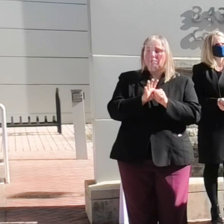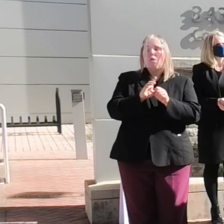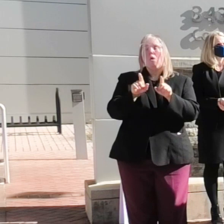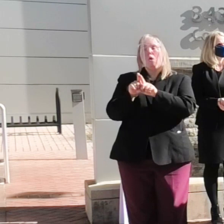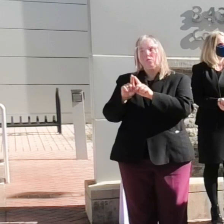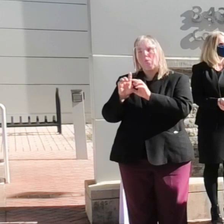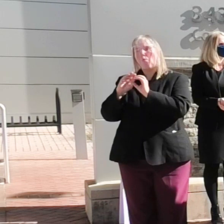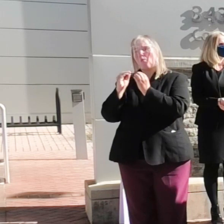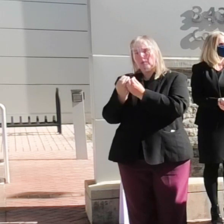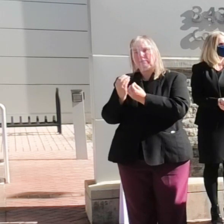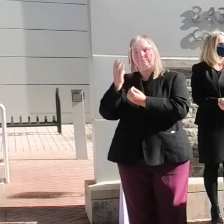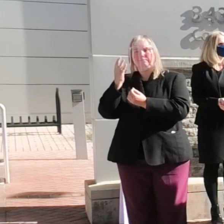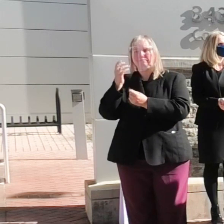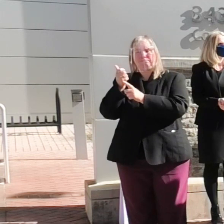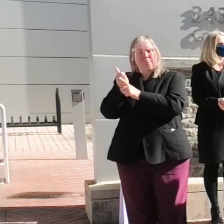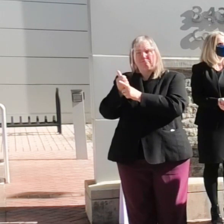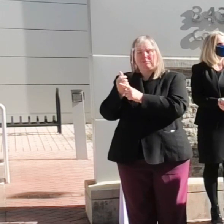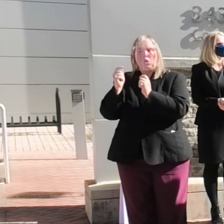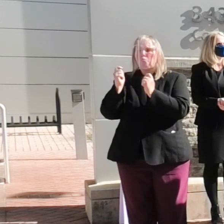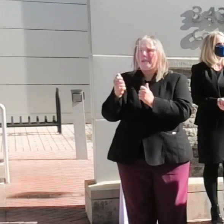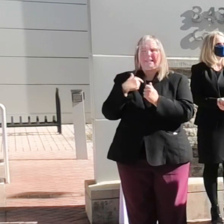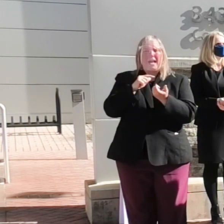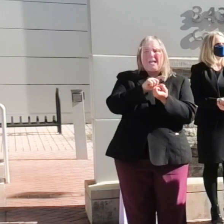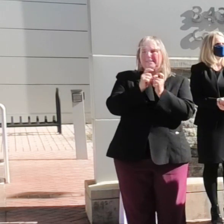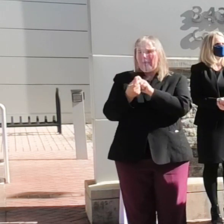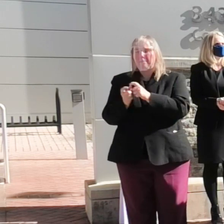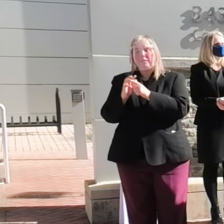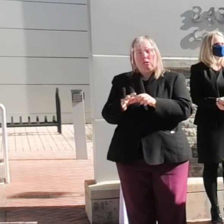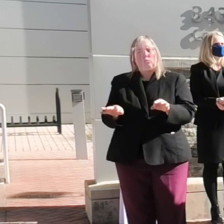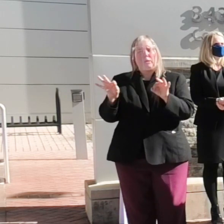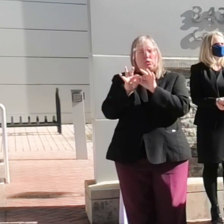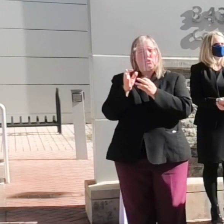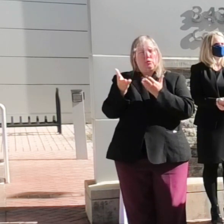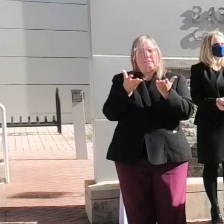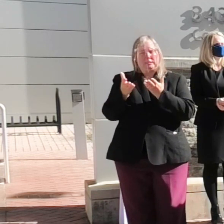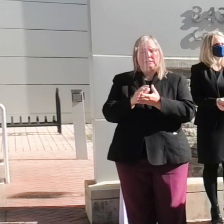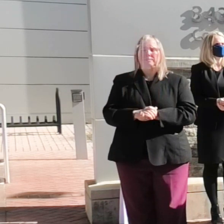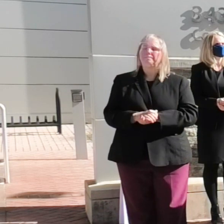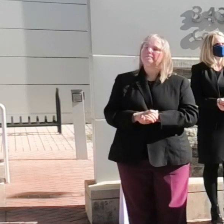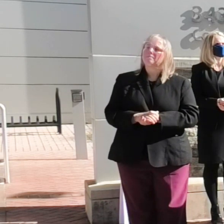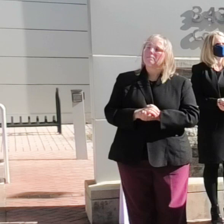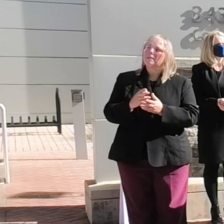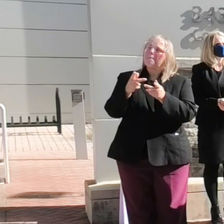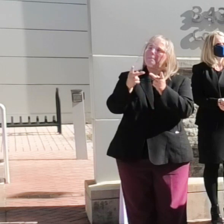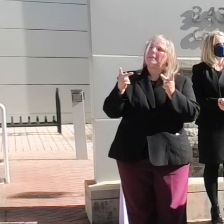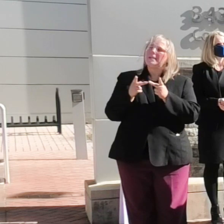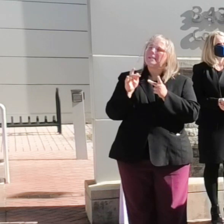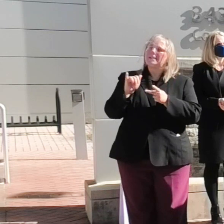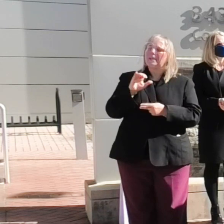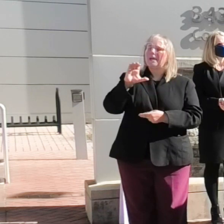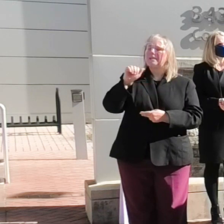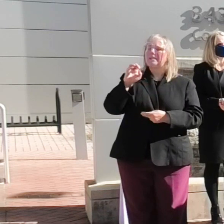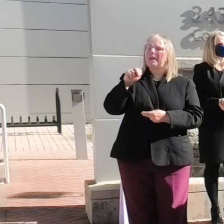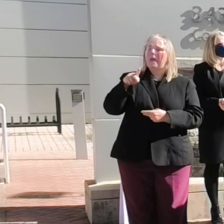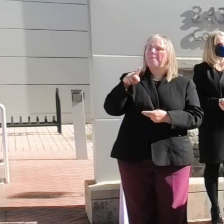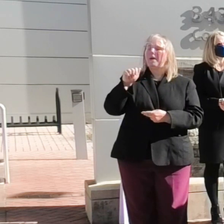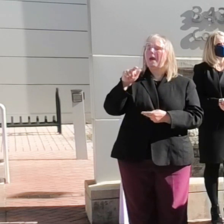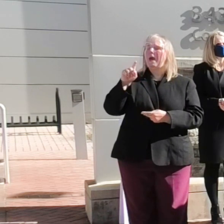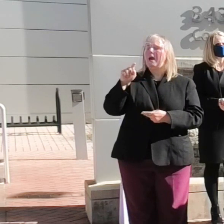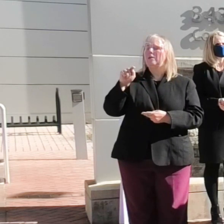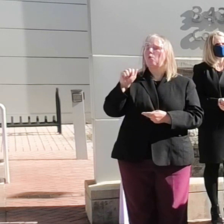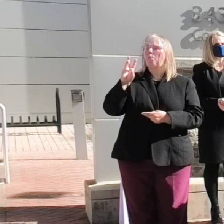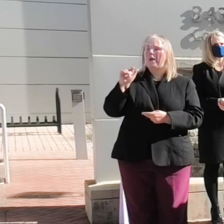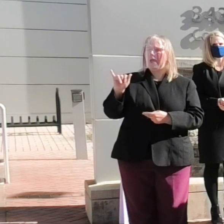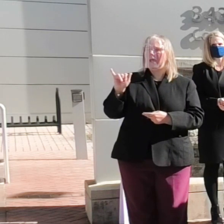that have had to quickly adapt their critical services. Places like Camp Attaway, which provides